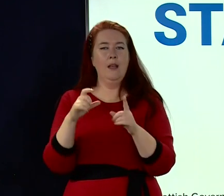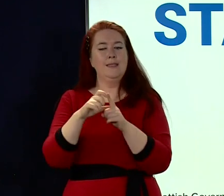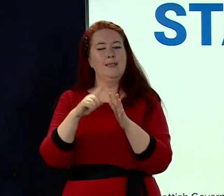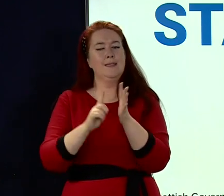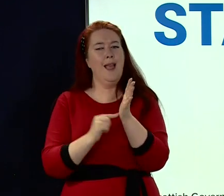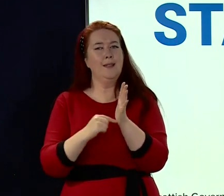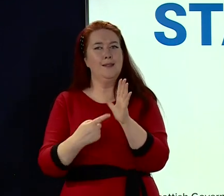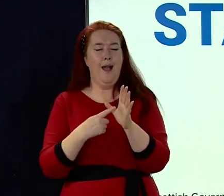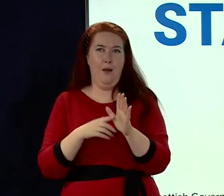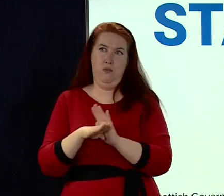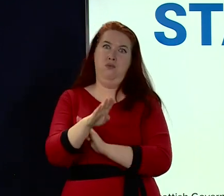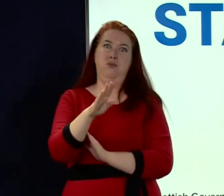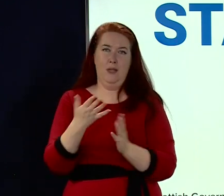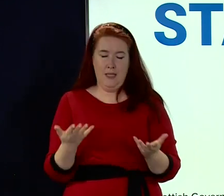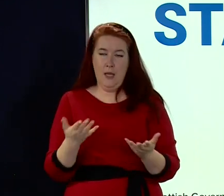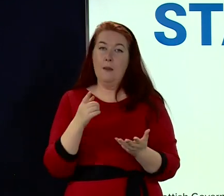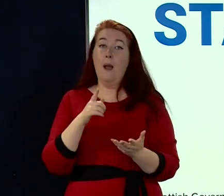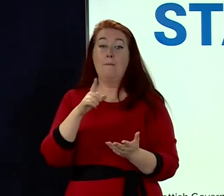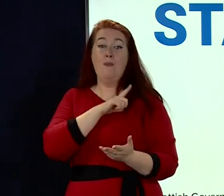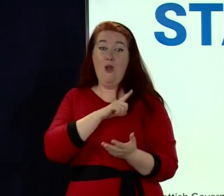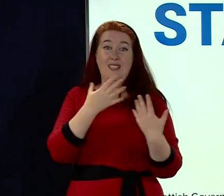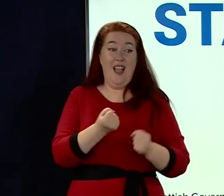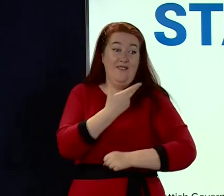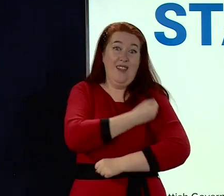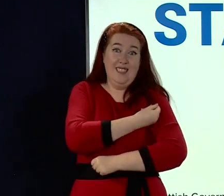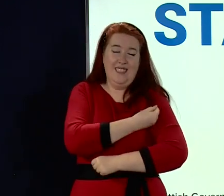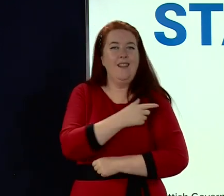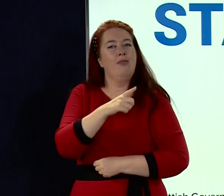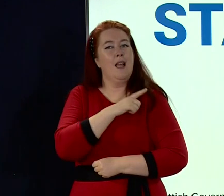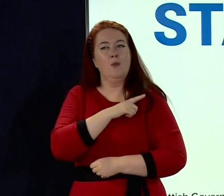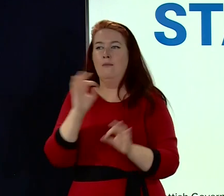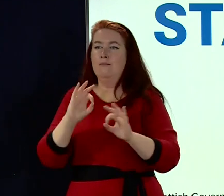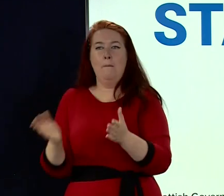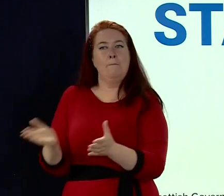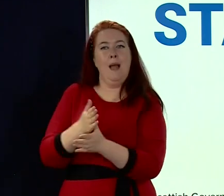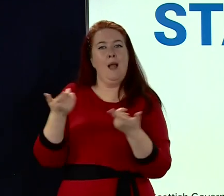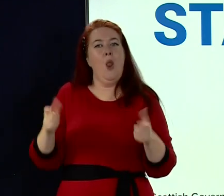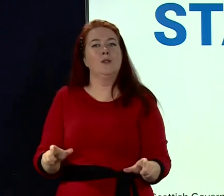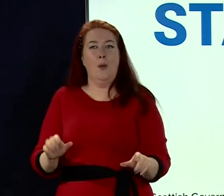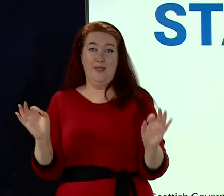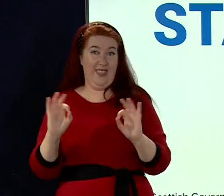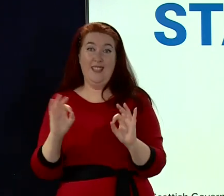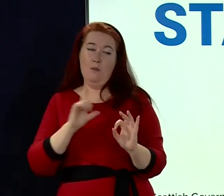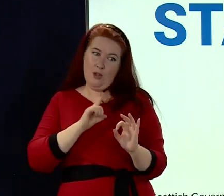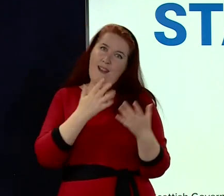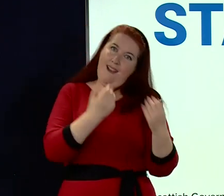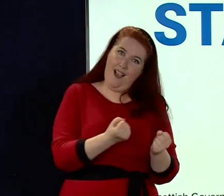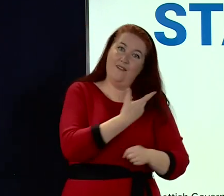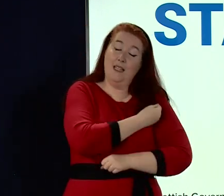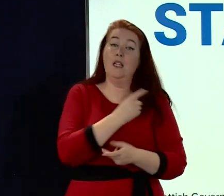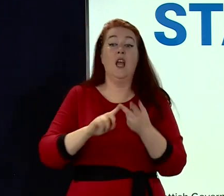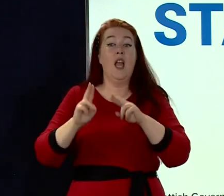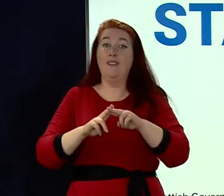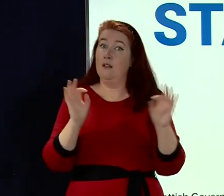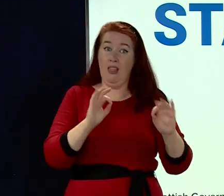reason that this surge in cases hasn't led to the re-imposition of a strict lockdown. I think it would have done that